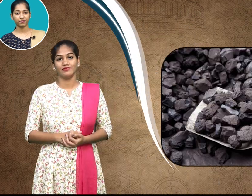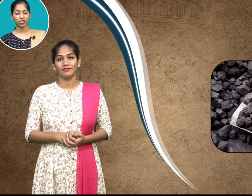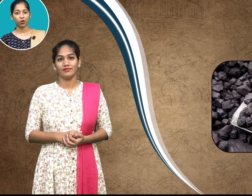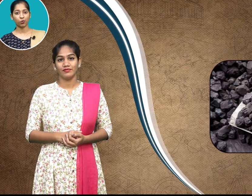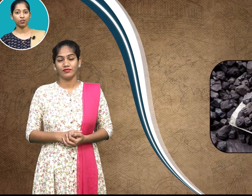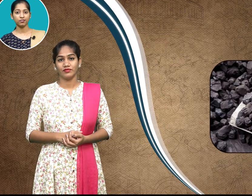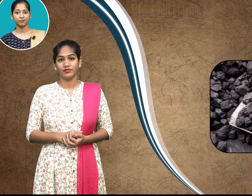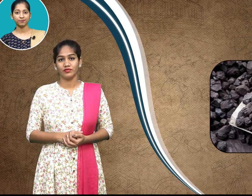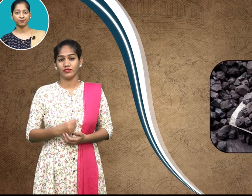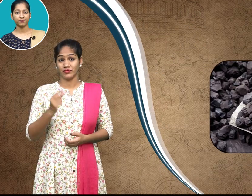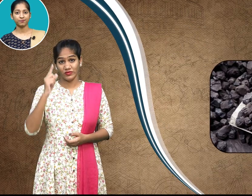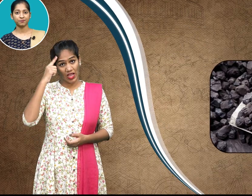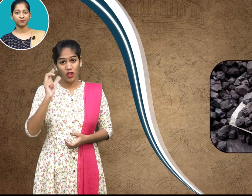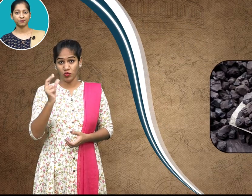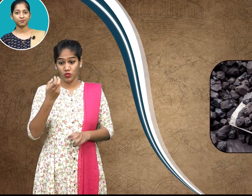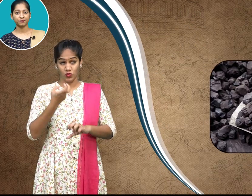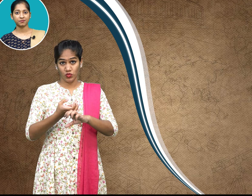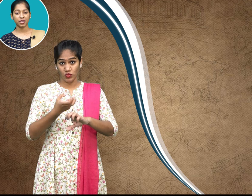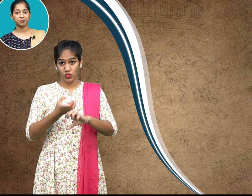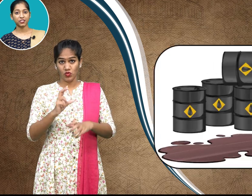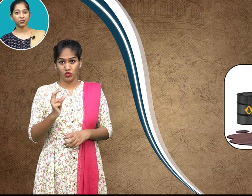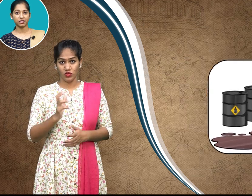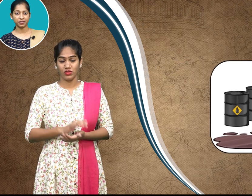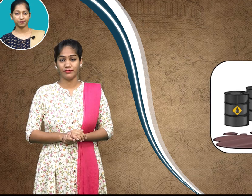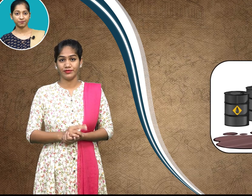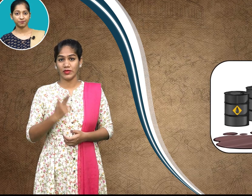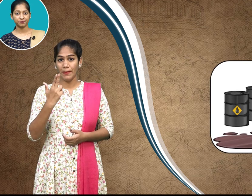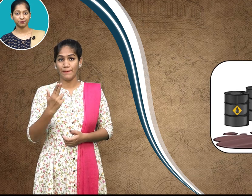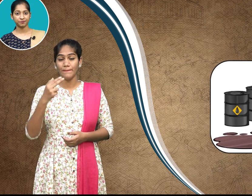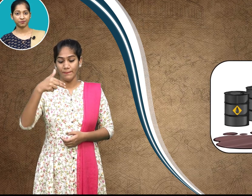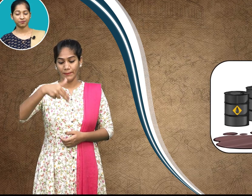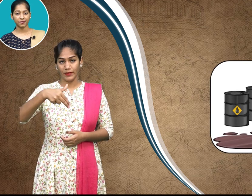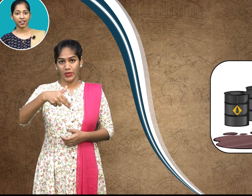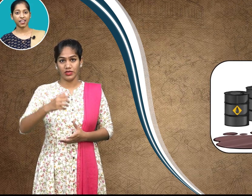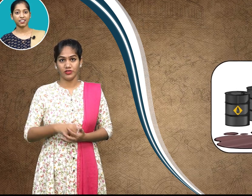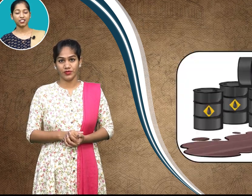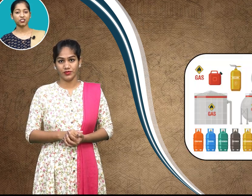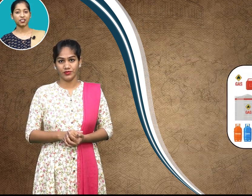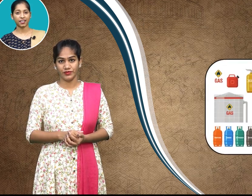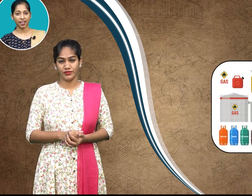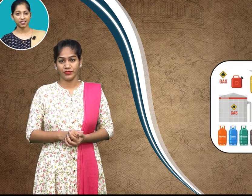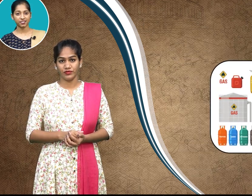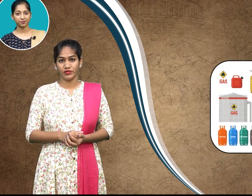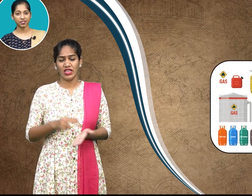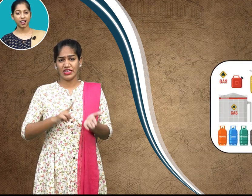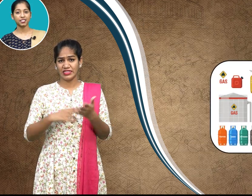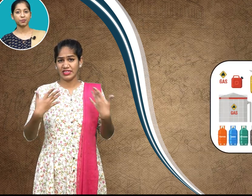coal petroleum and natural gas are some